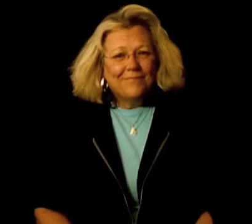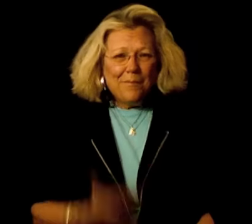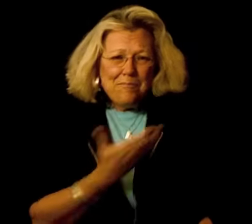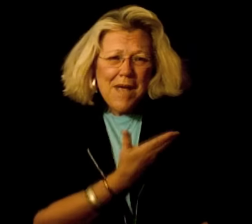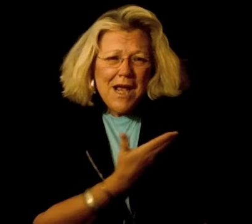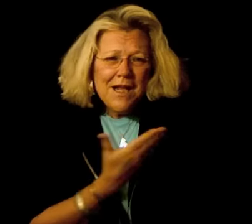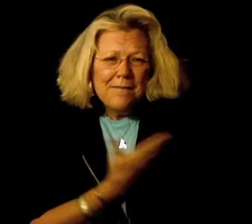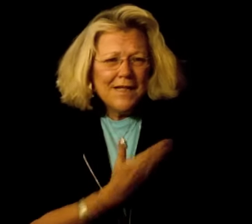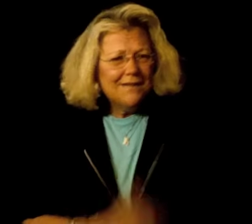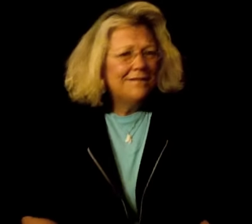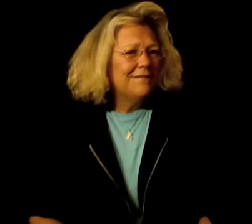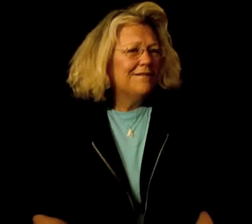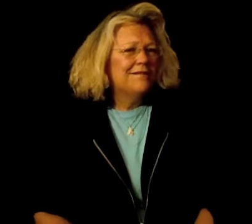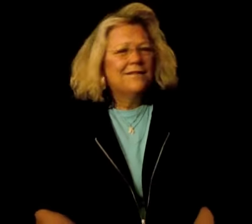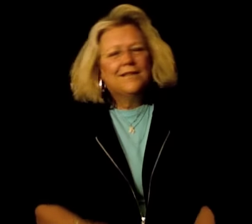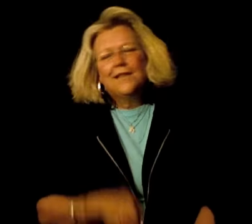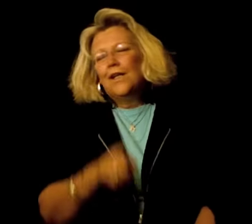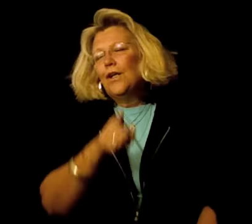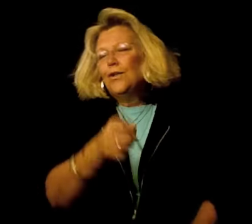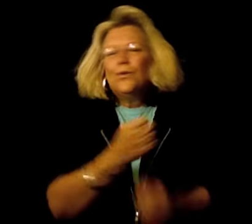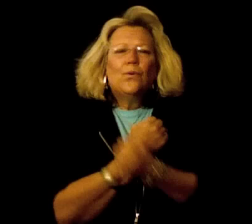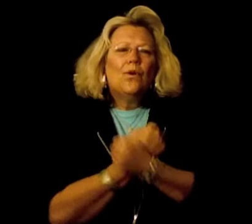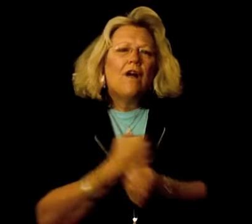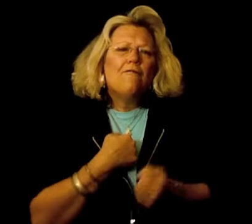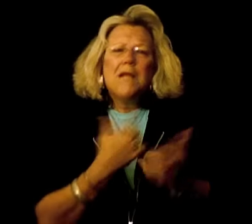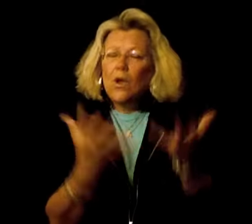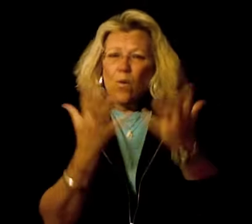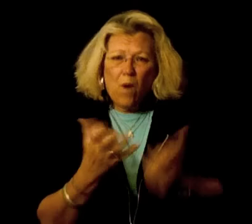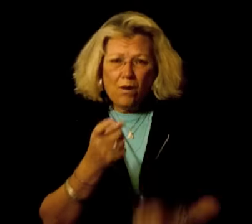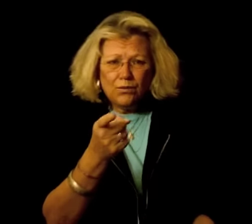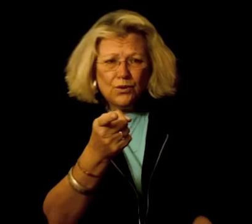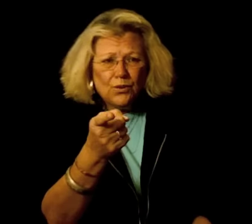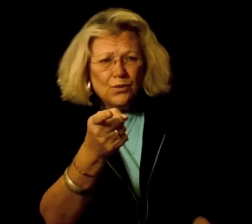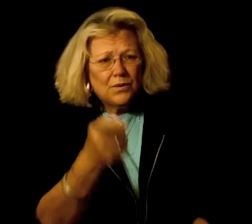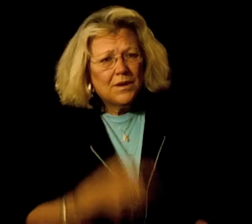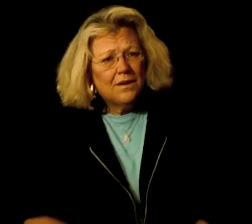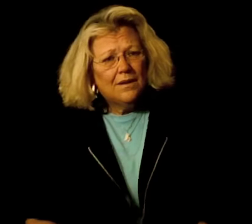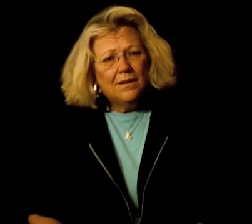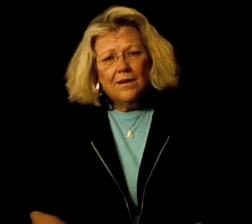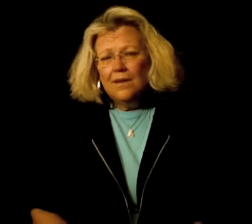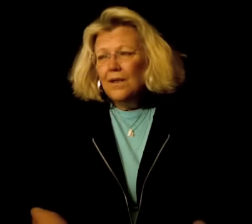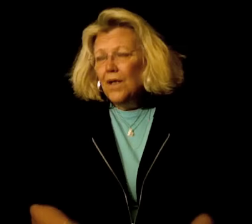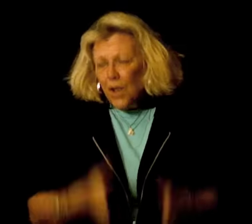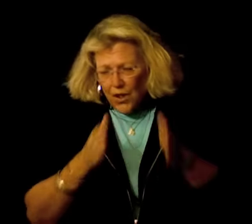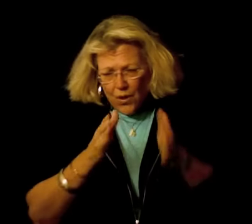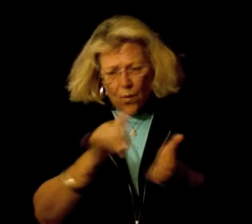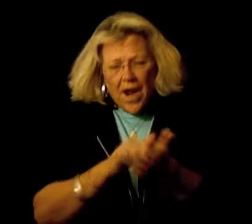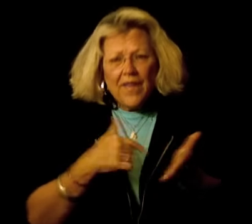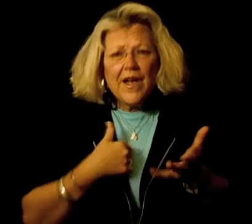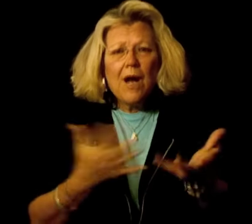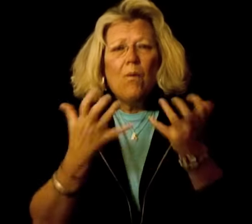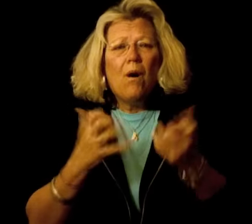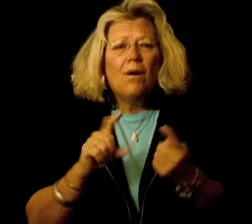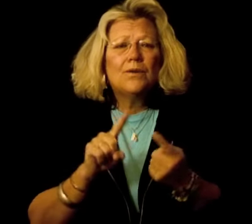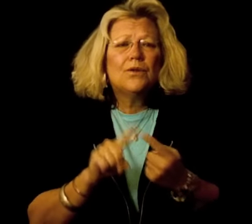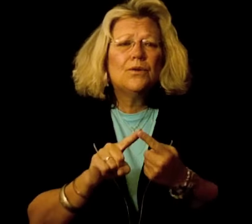Baby, you'd love me to want you, the way that I want to,